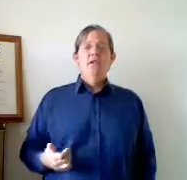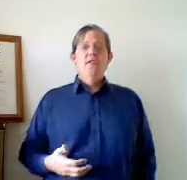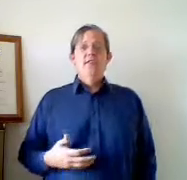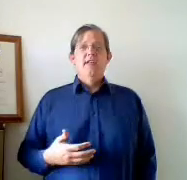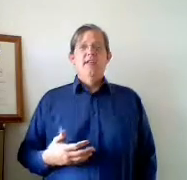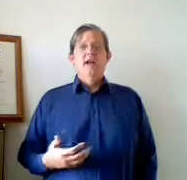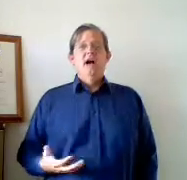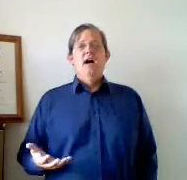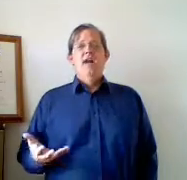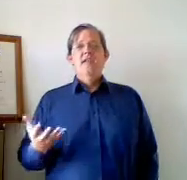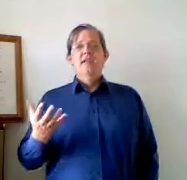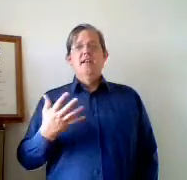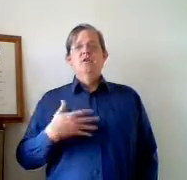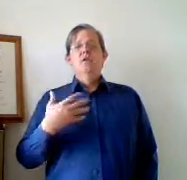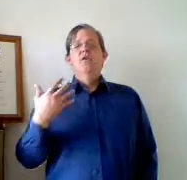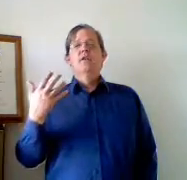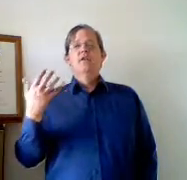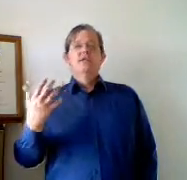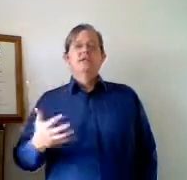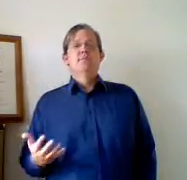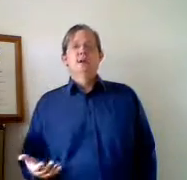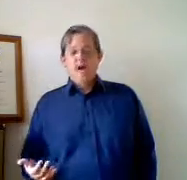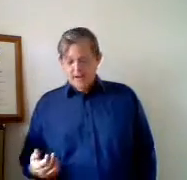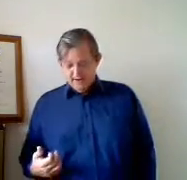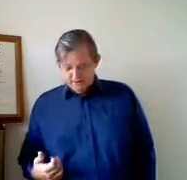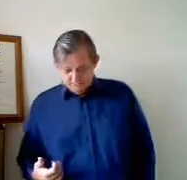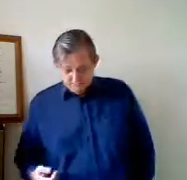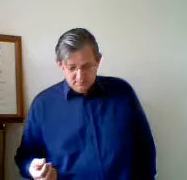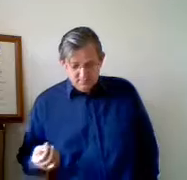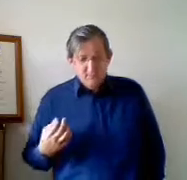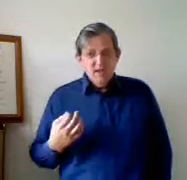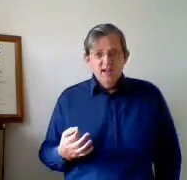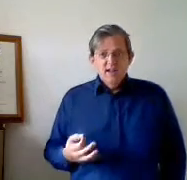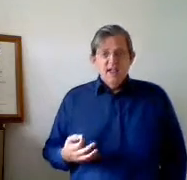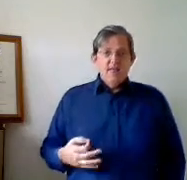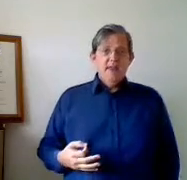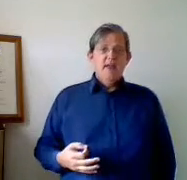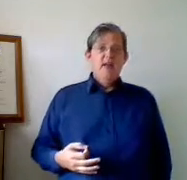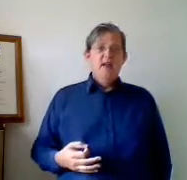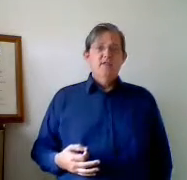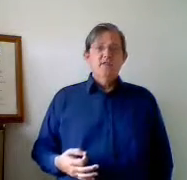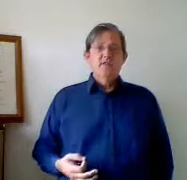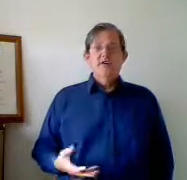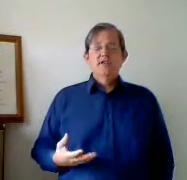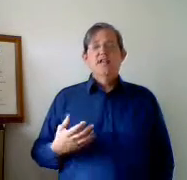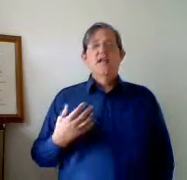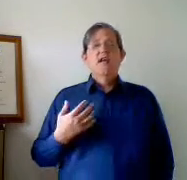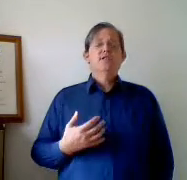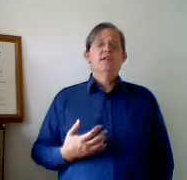with the initial decision-maker contact. At the beginning of the conversation the first thing that a customer